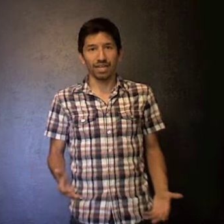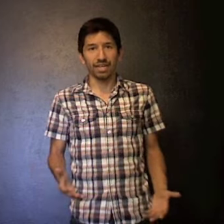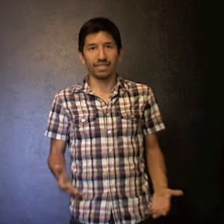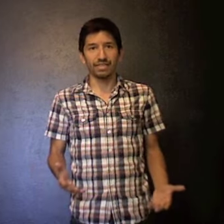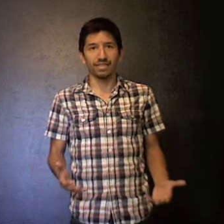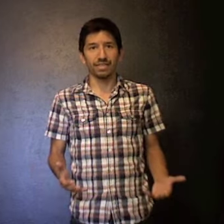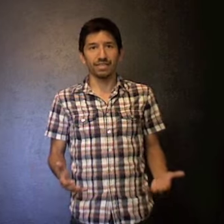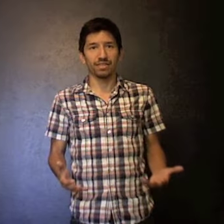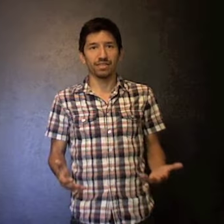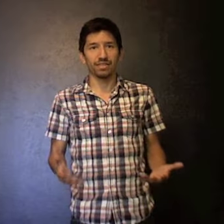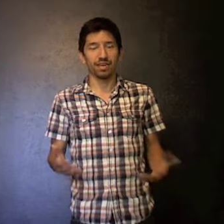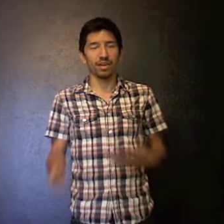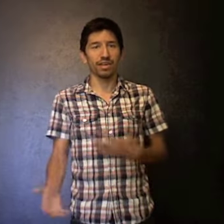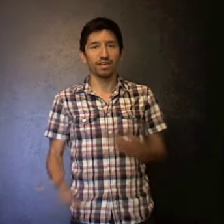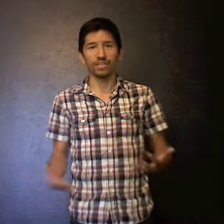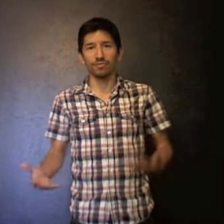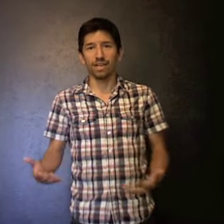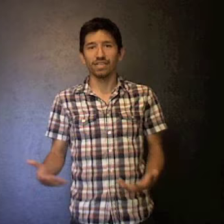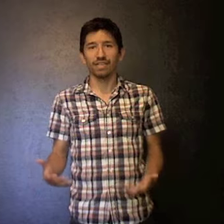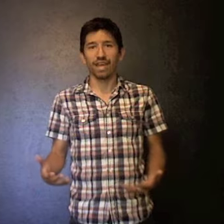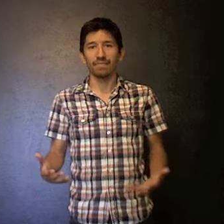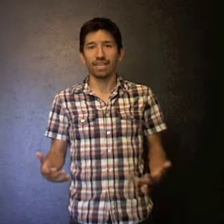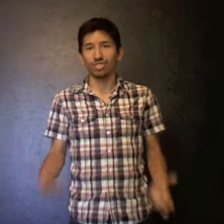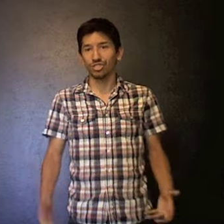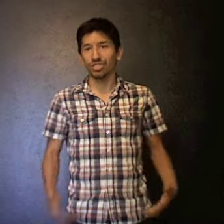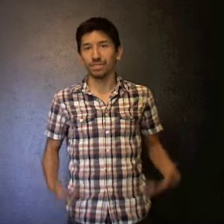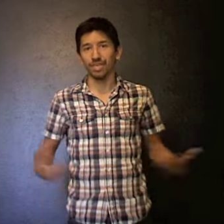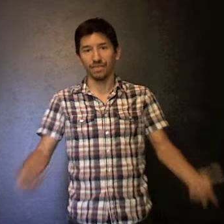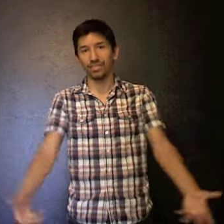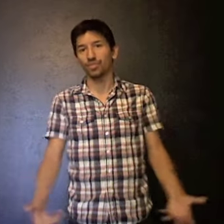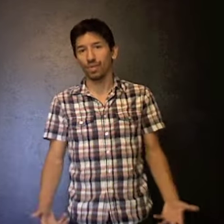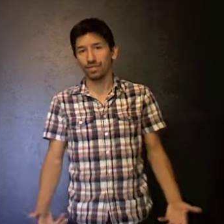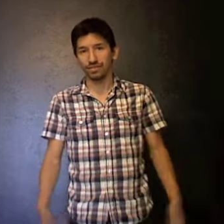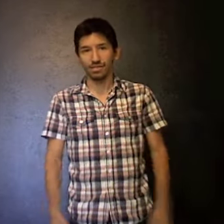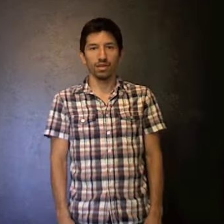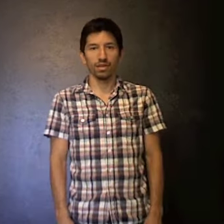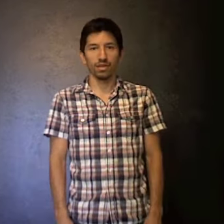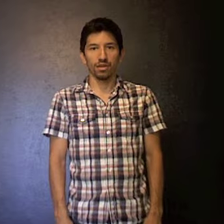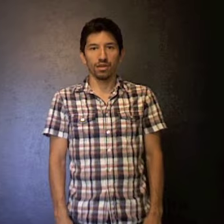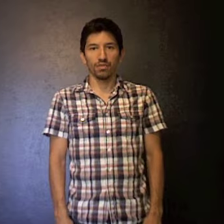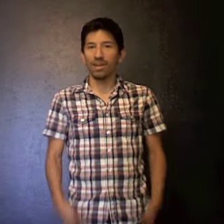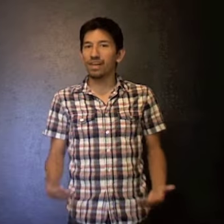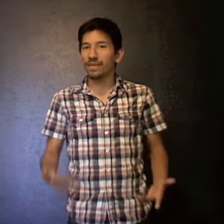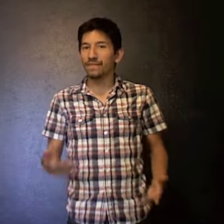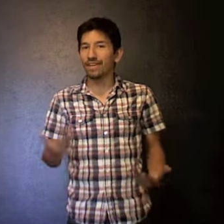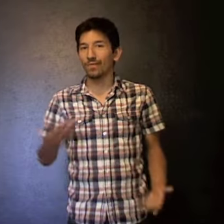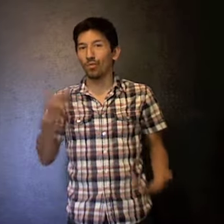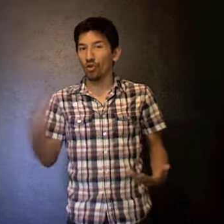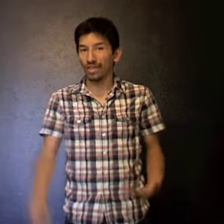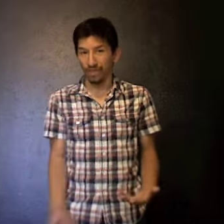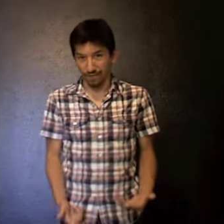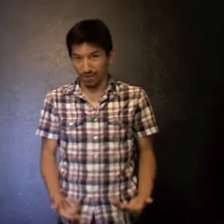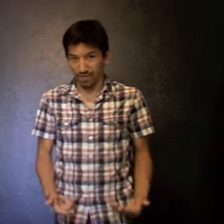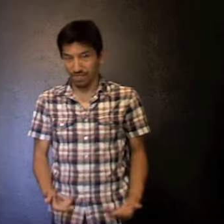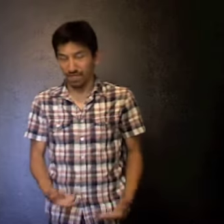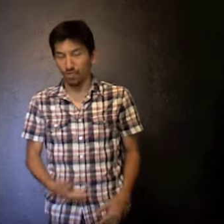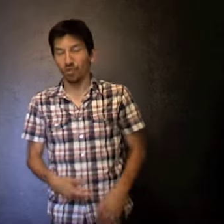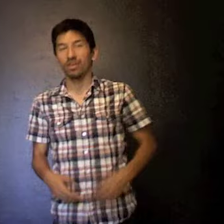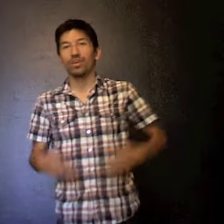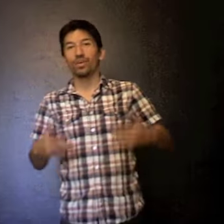It's this thought in our generation that things should just be given to us. We're not a big fan of working for things anymore. We